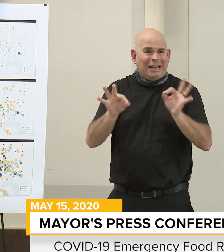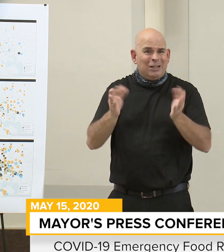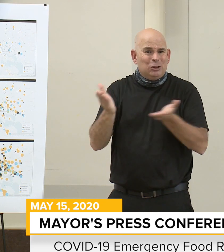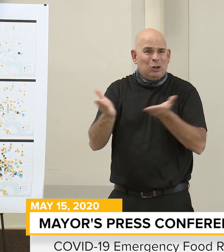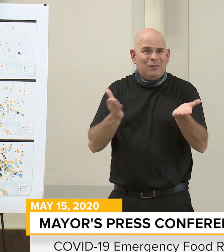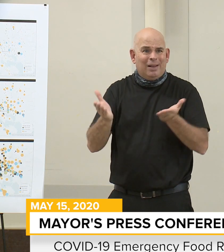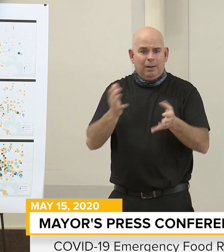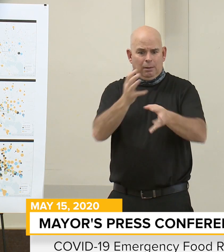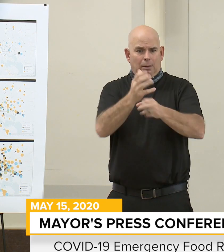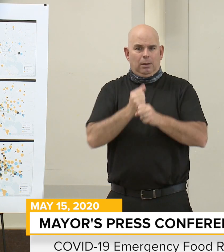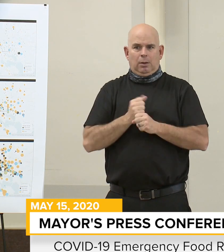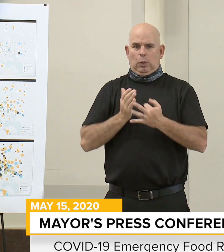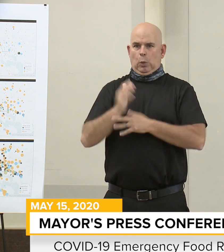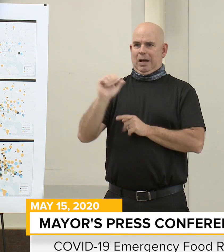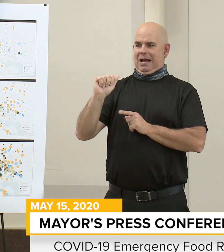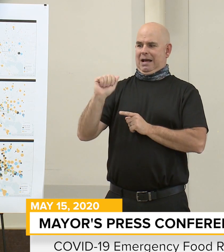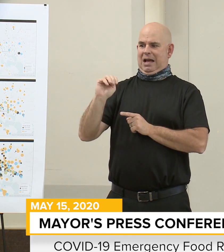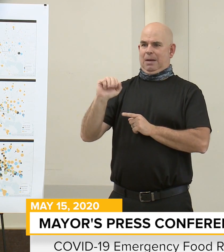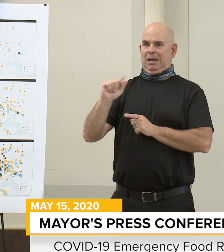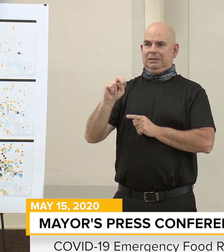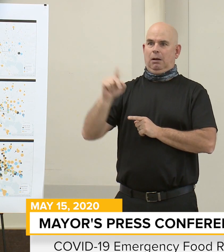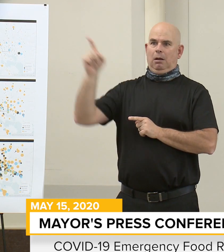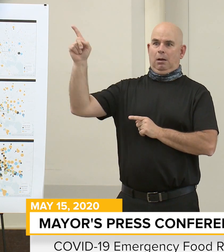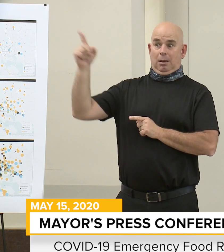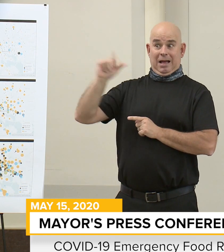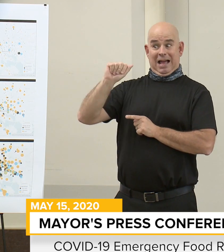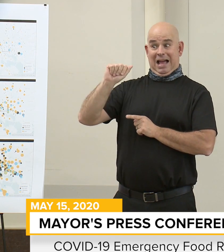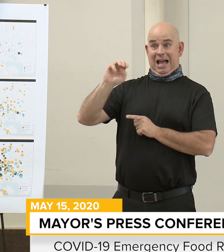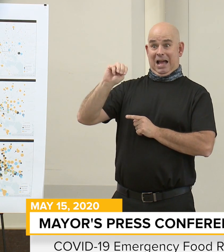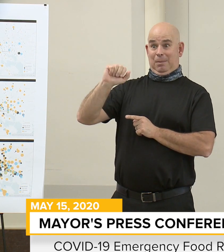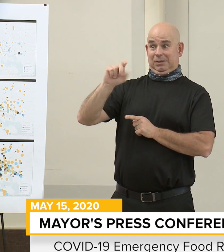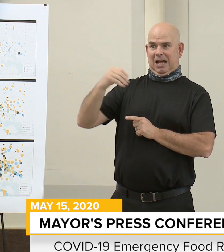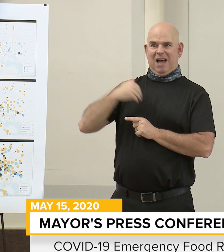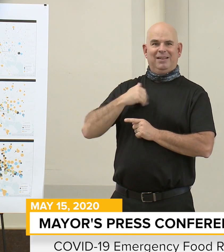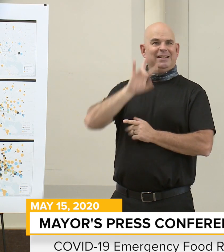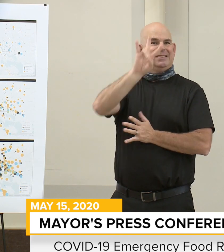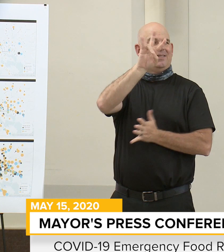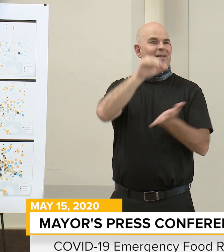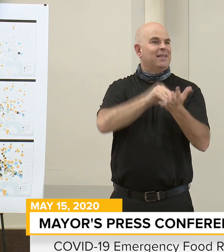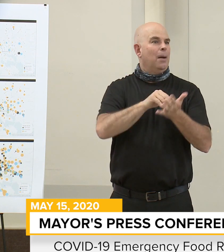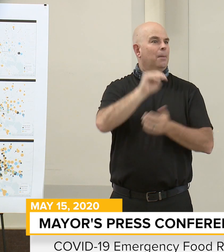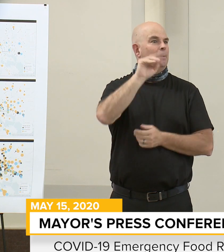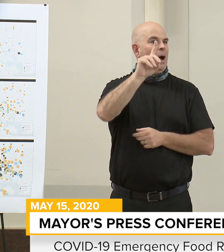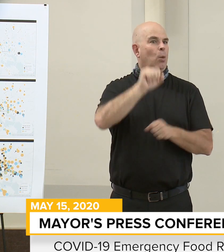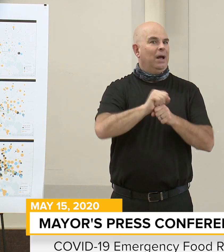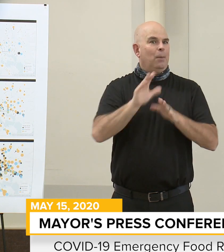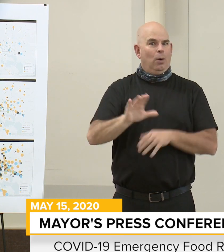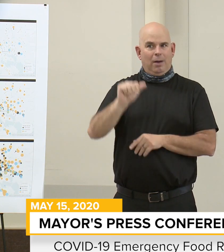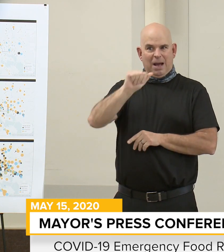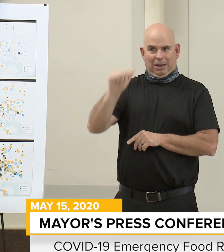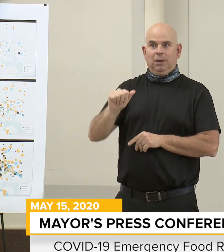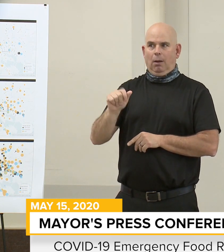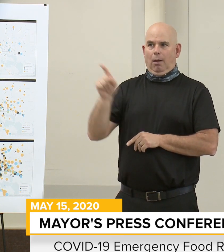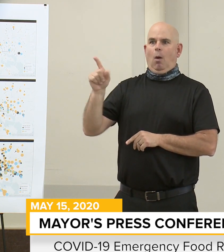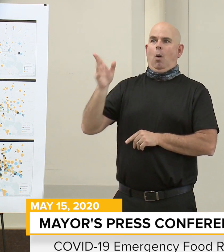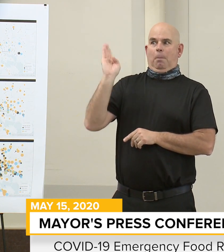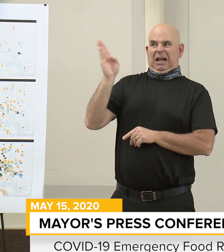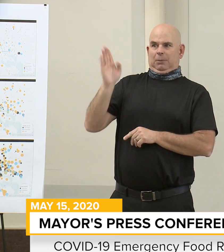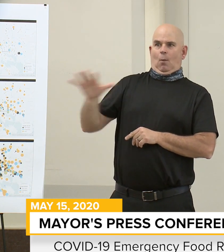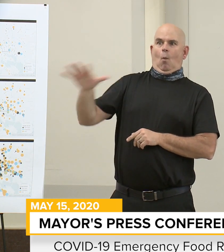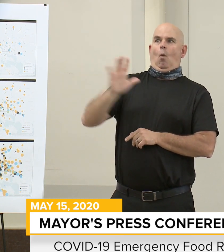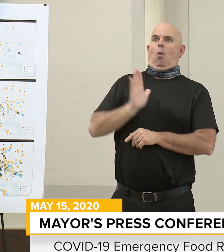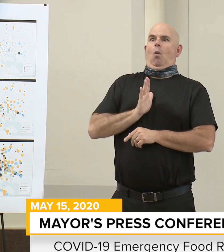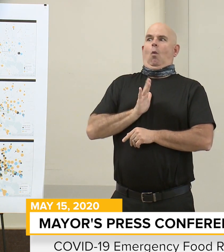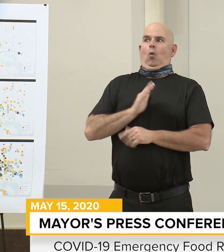Amazon has 7,000 Maryland employees. The majority are Baltimore residents. In the